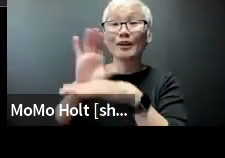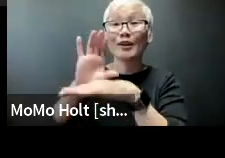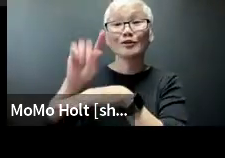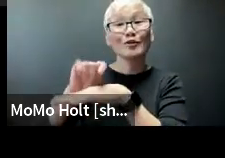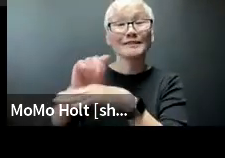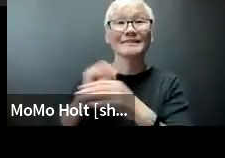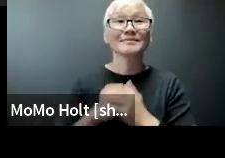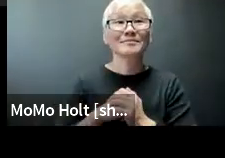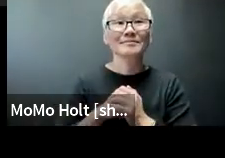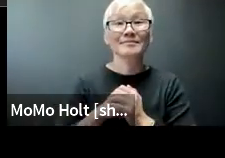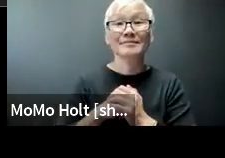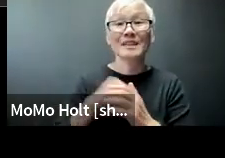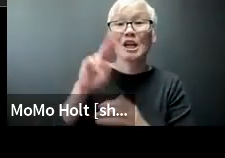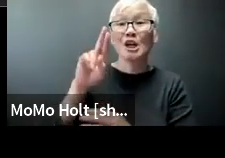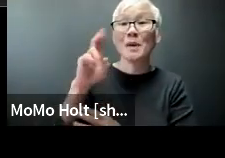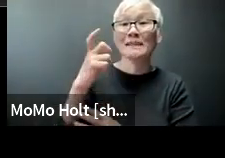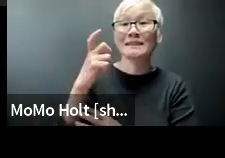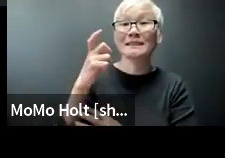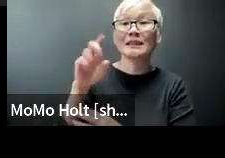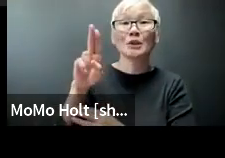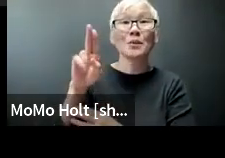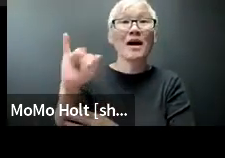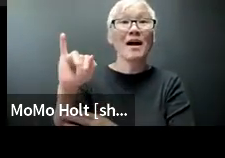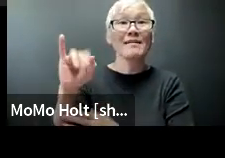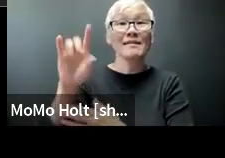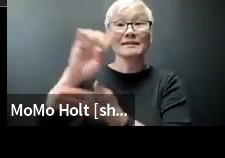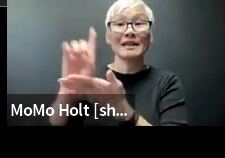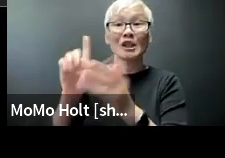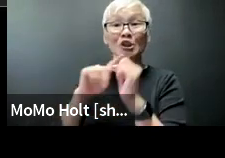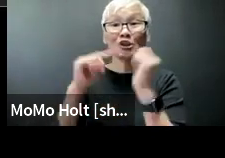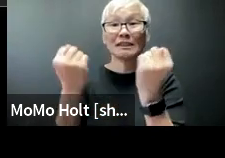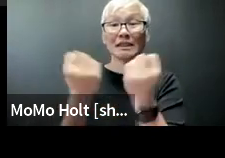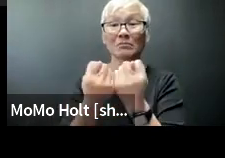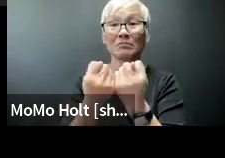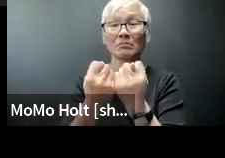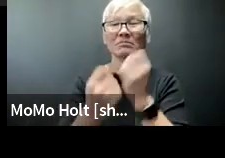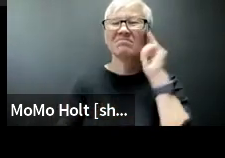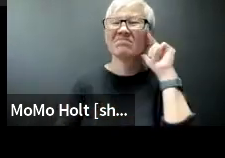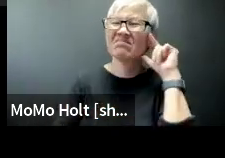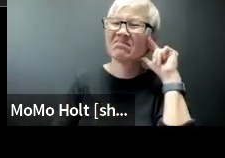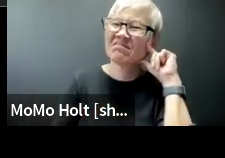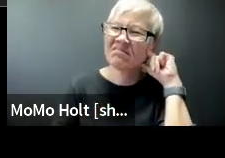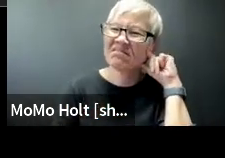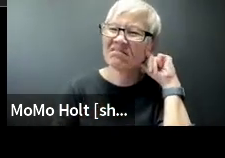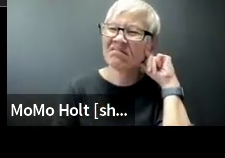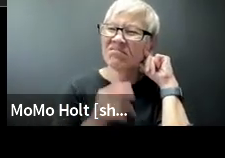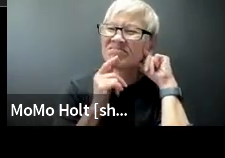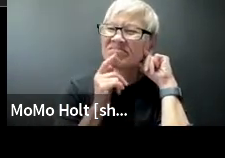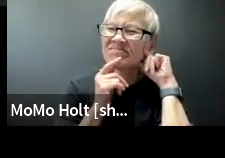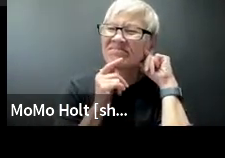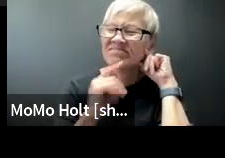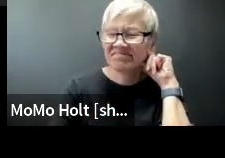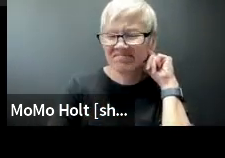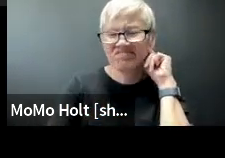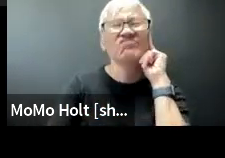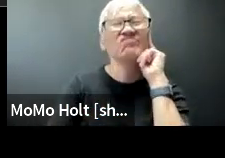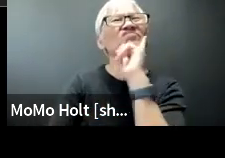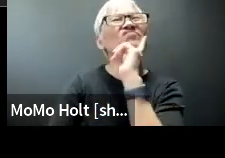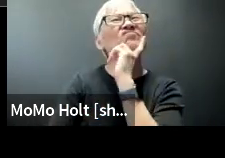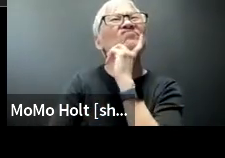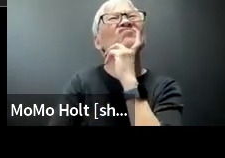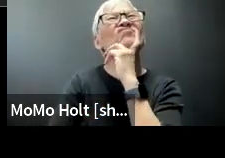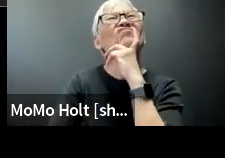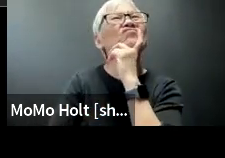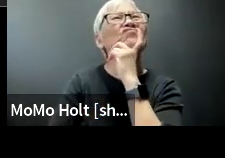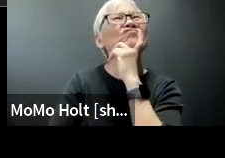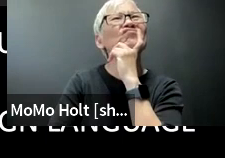universal design consultants should be included a ux and a ui designer team but hmm um